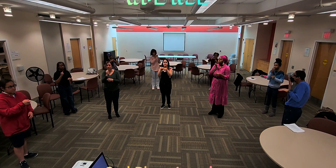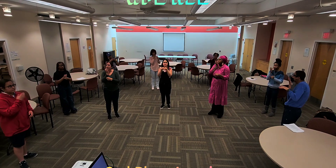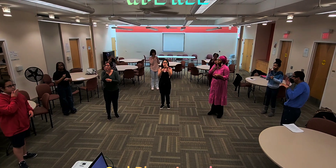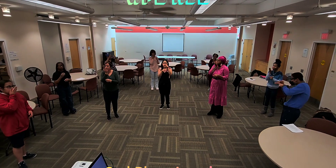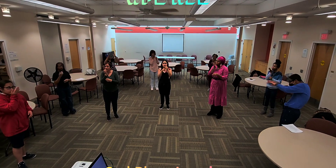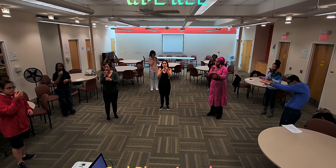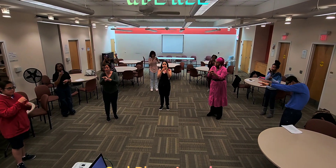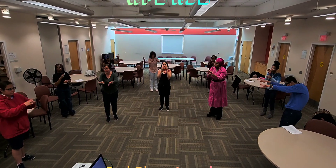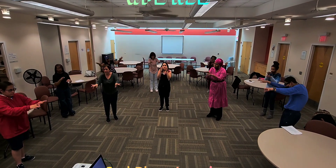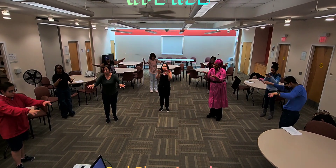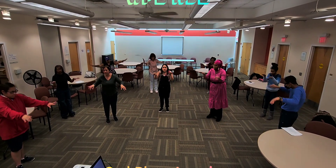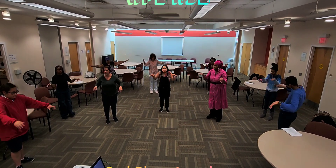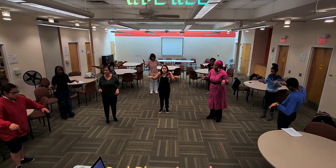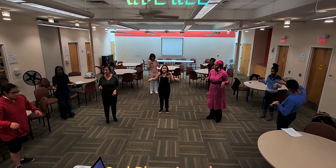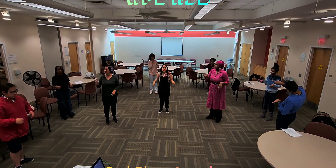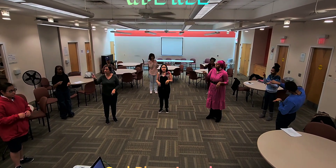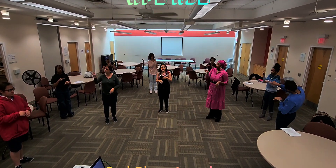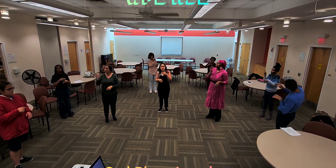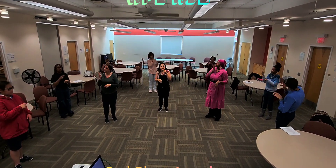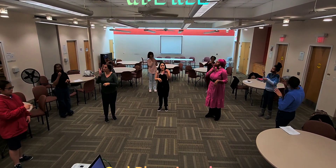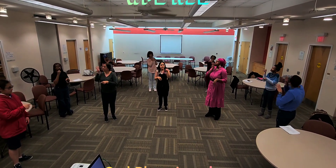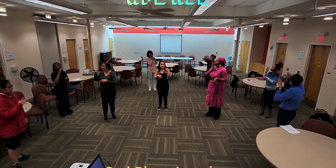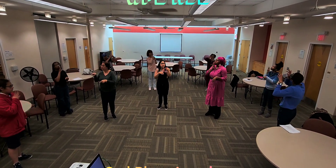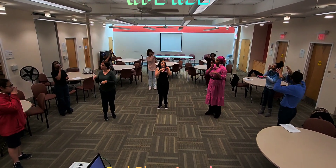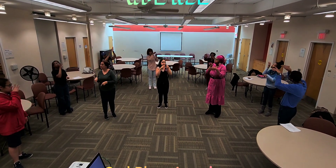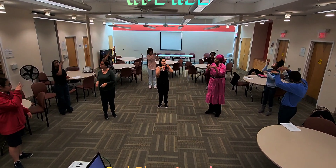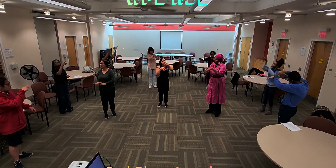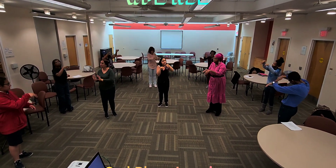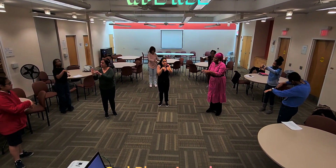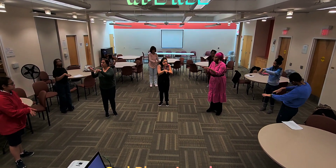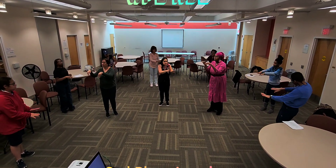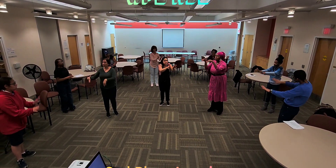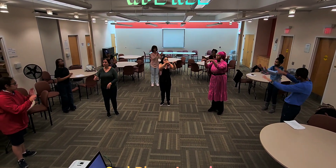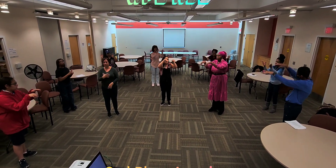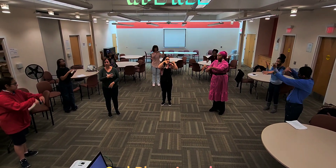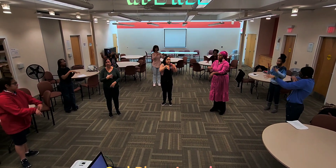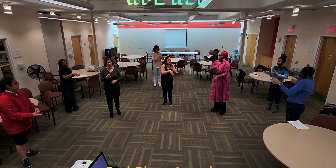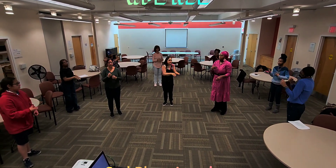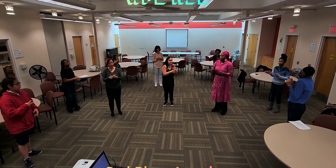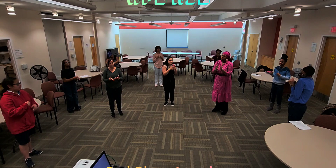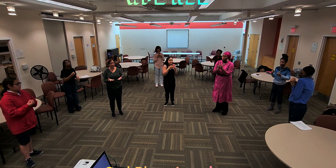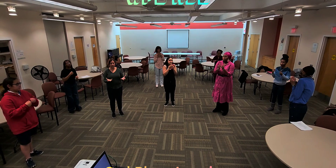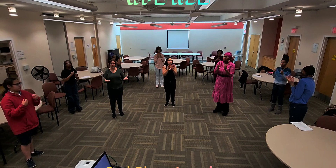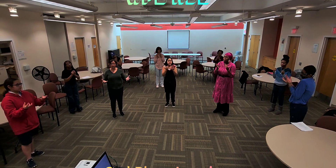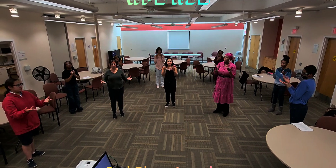prairies To the oceans Where we fall